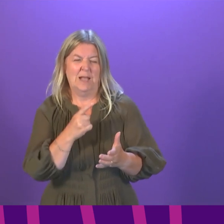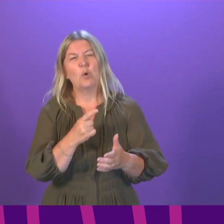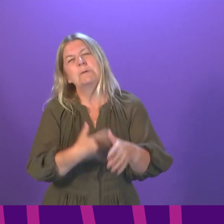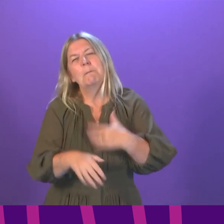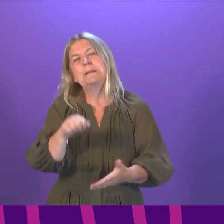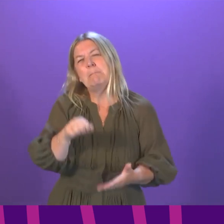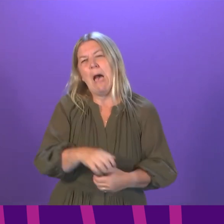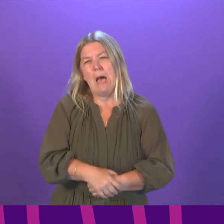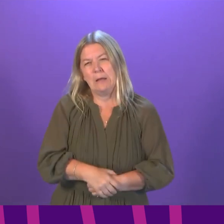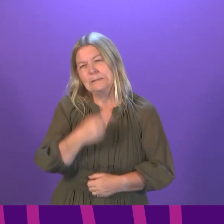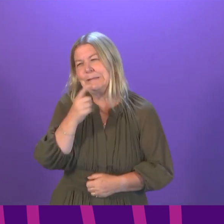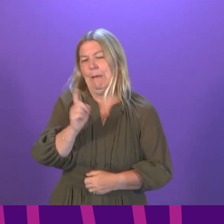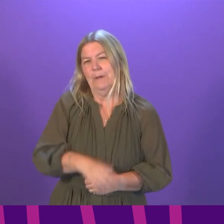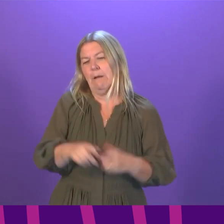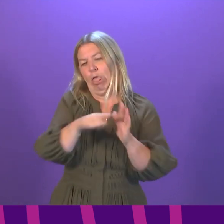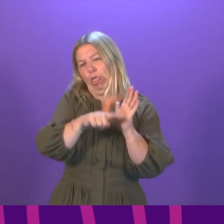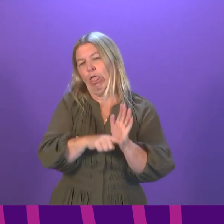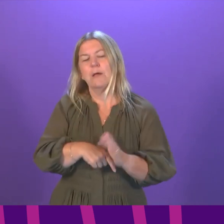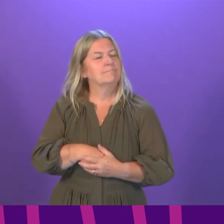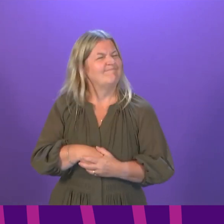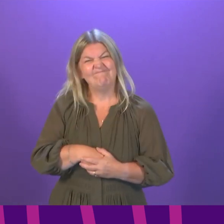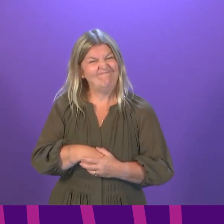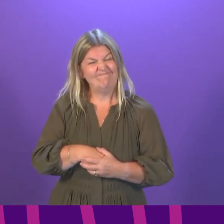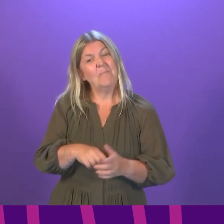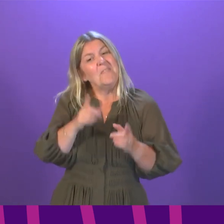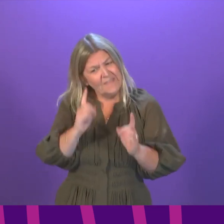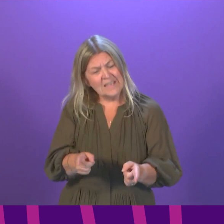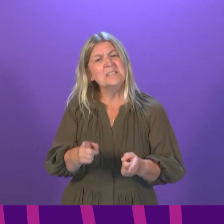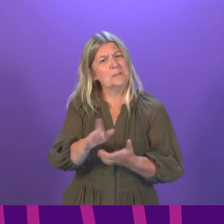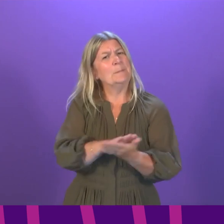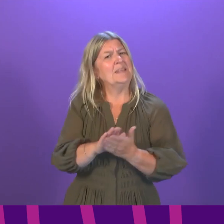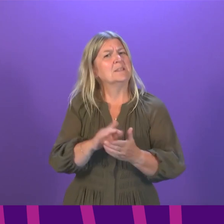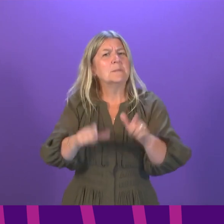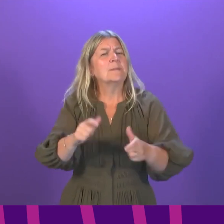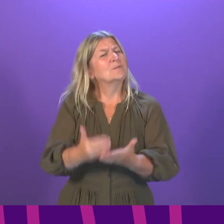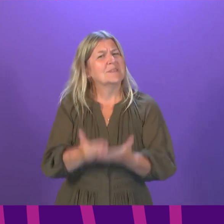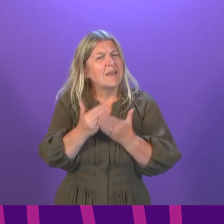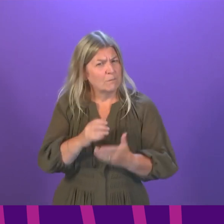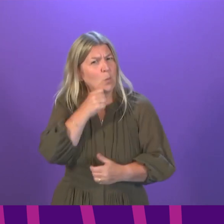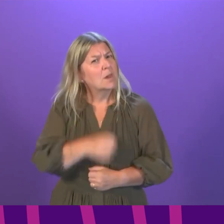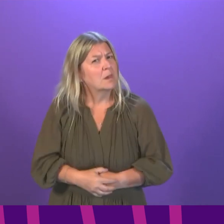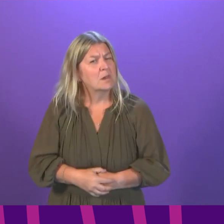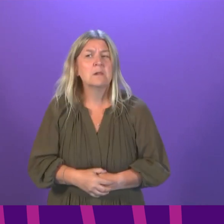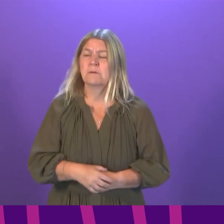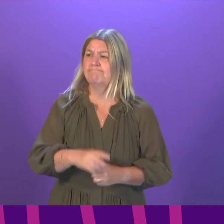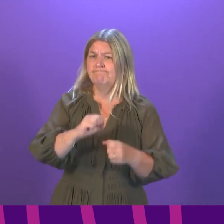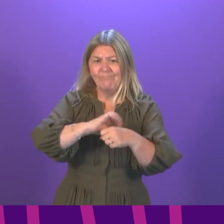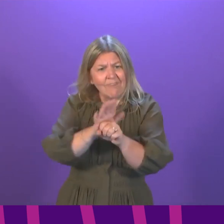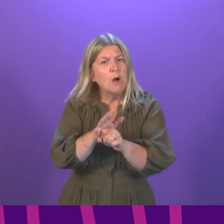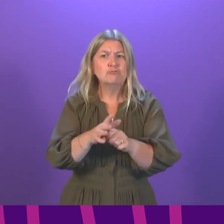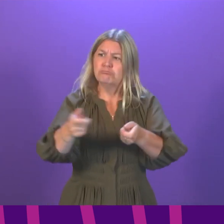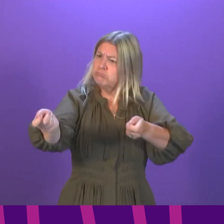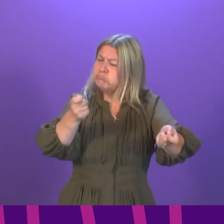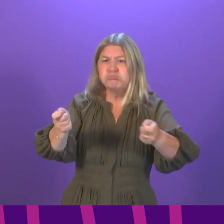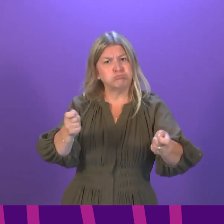and cautious. It will keep people as safe as possible. Frankly, keeping the virus under control and keeping people as